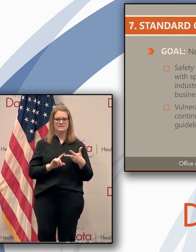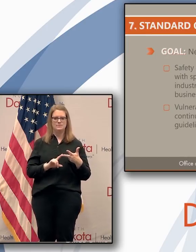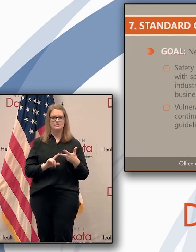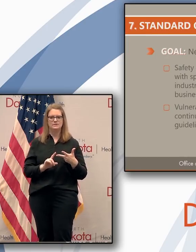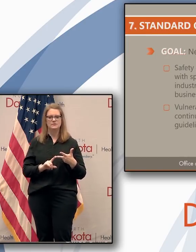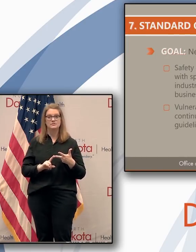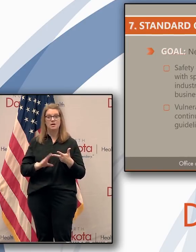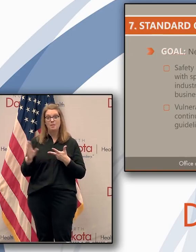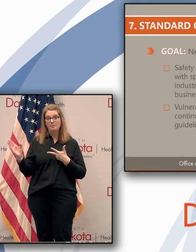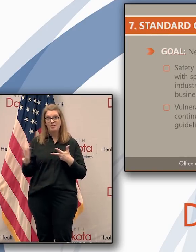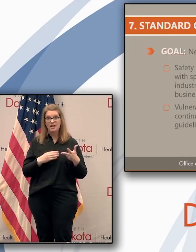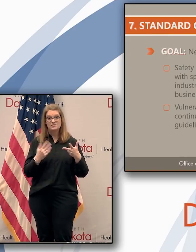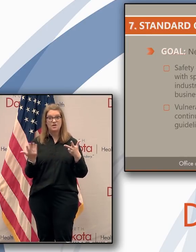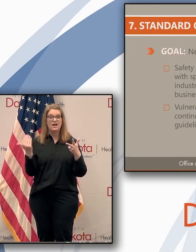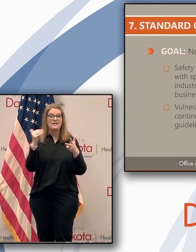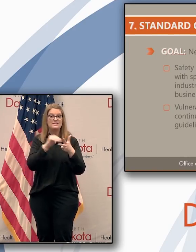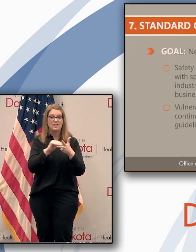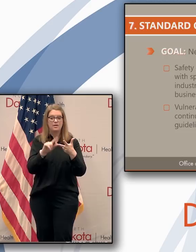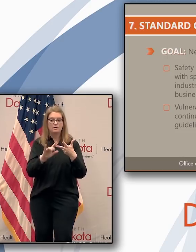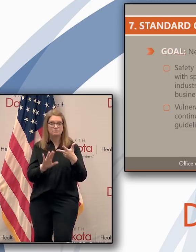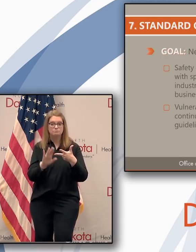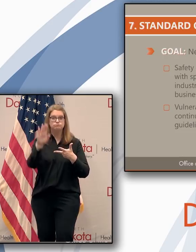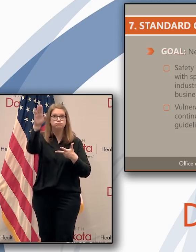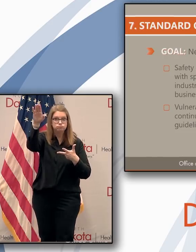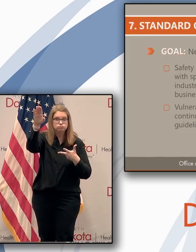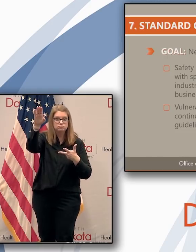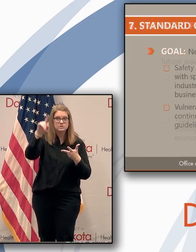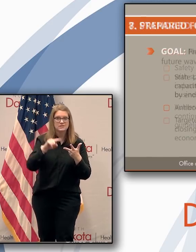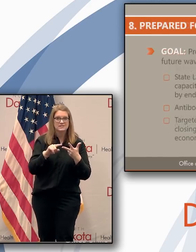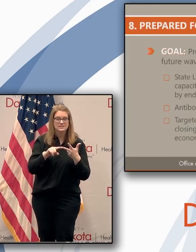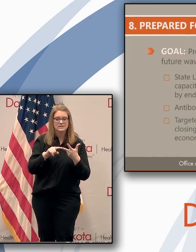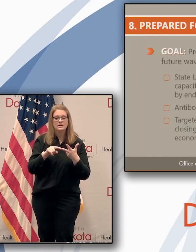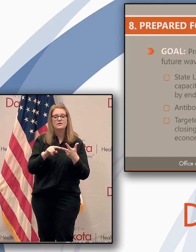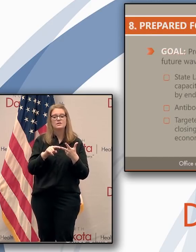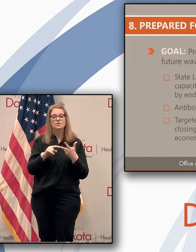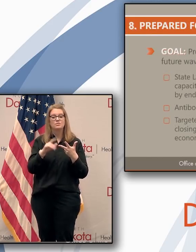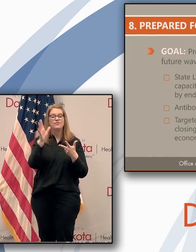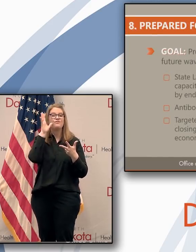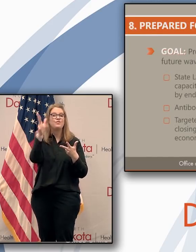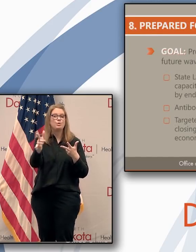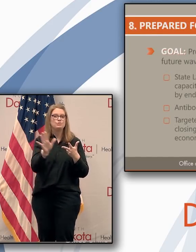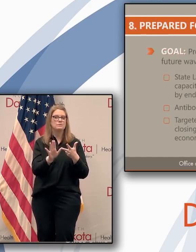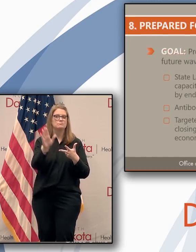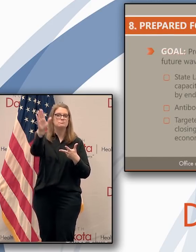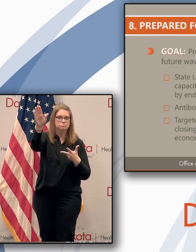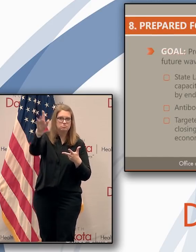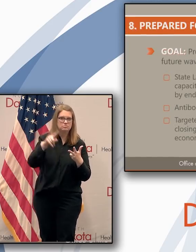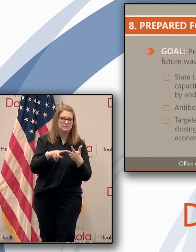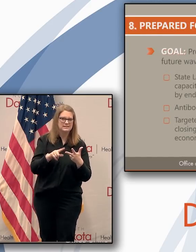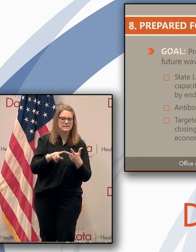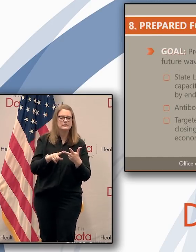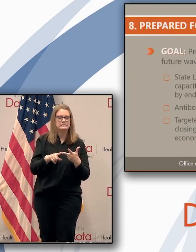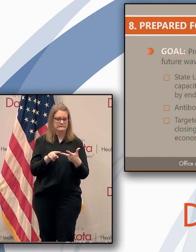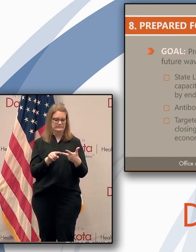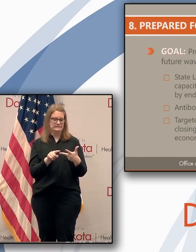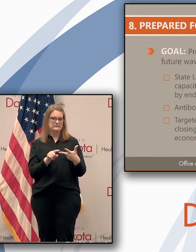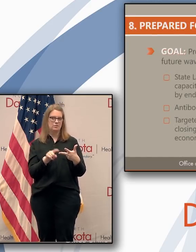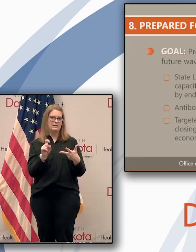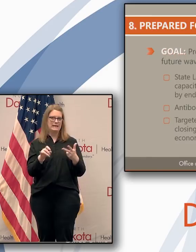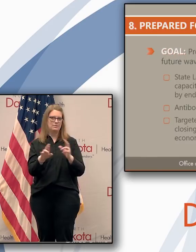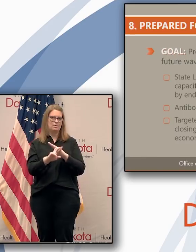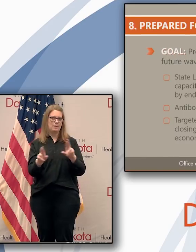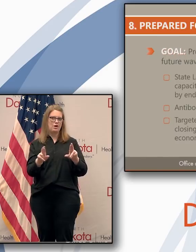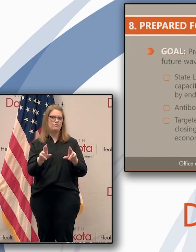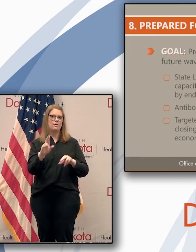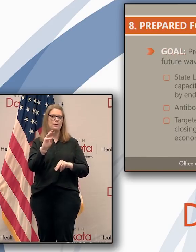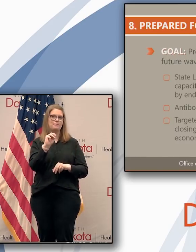dealing with a resurgence or different waves of COVID-19. And this is something that we have to be prepared for in May and